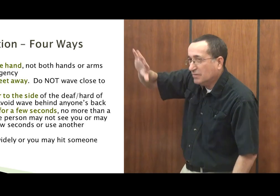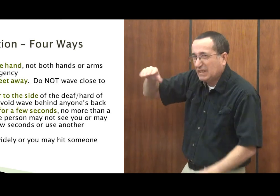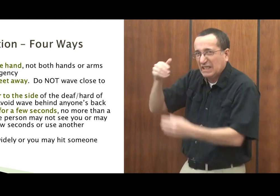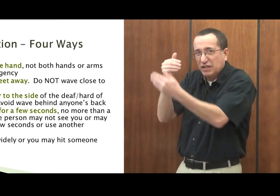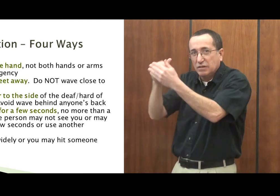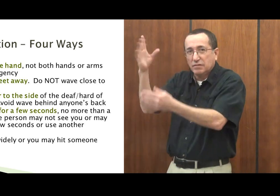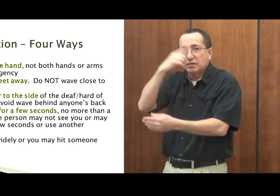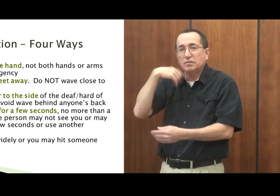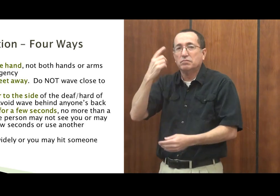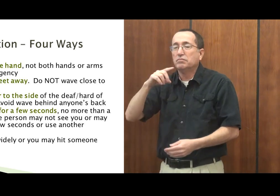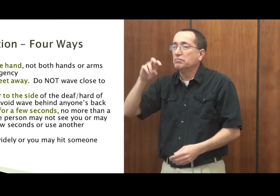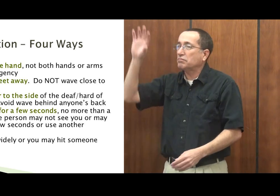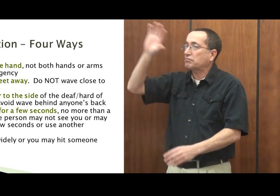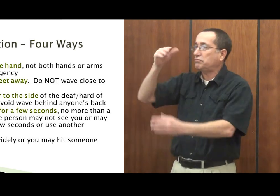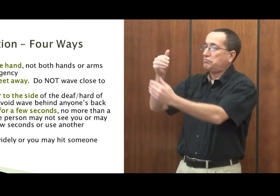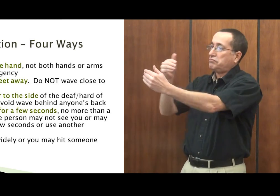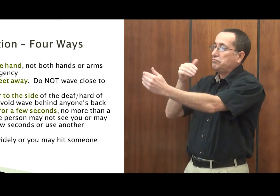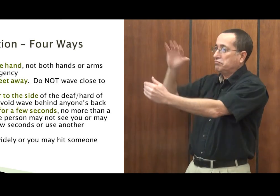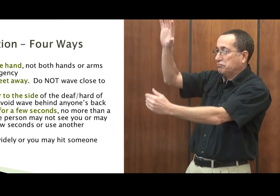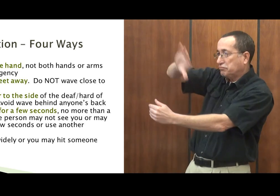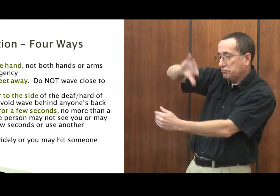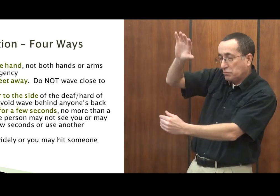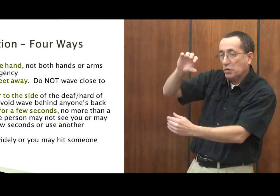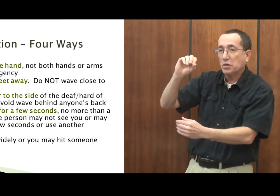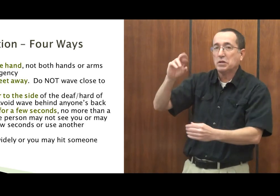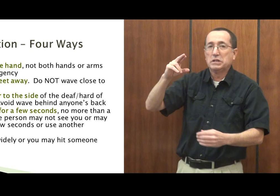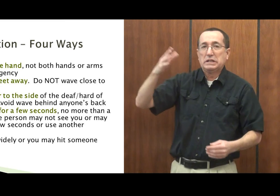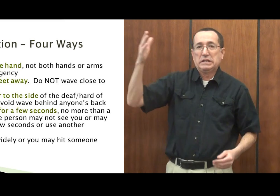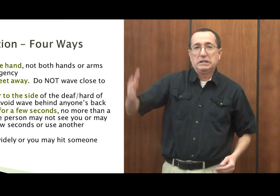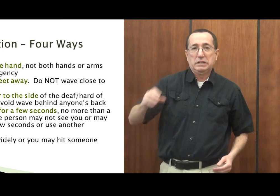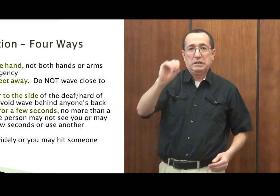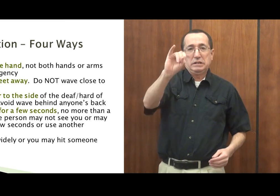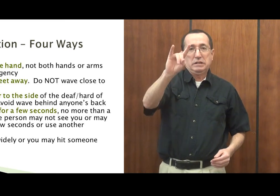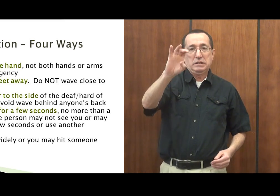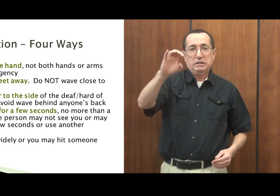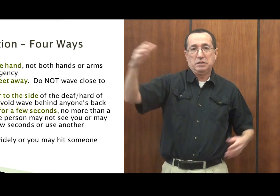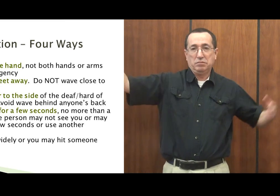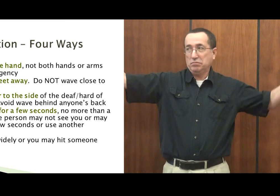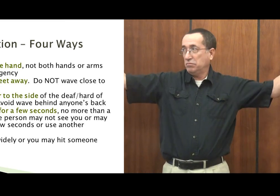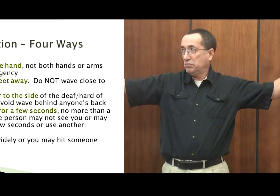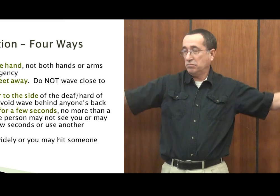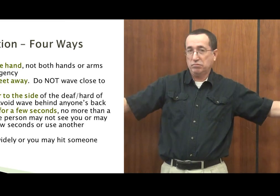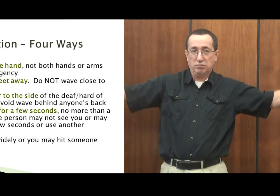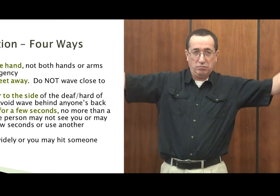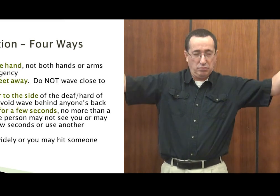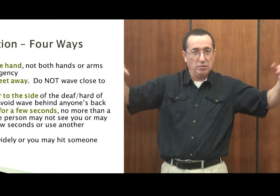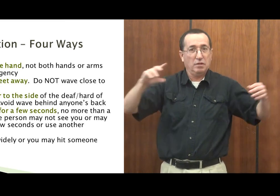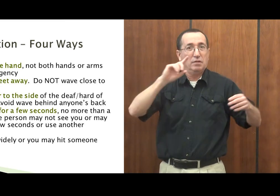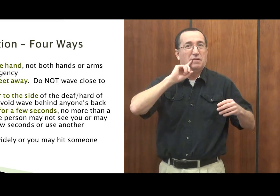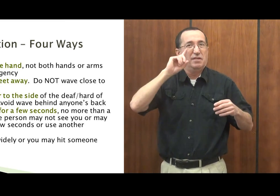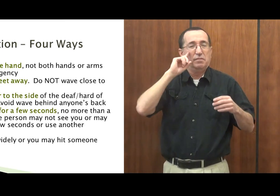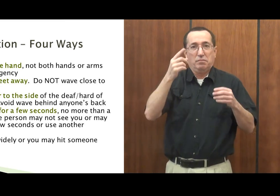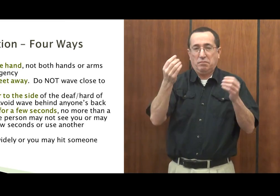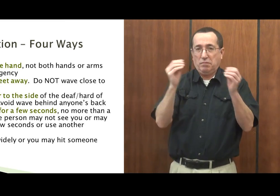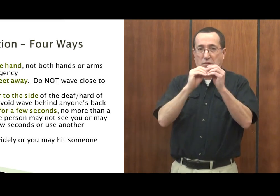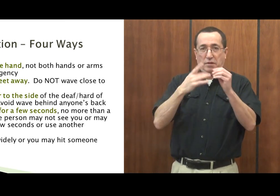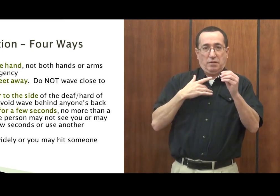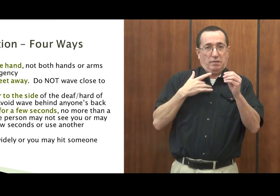face or anything like that, standing in their face. If standing back a little ways or if you're on the side of somebody, deaf people